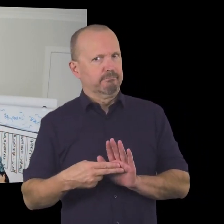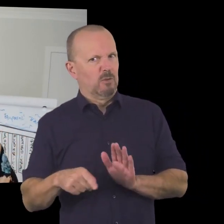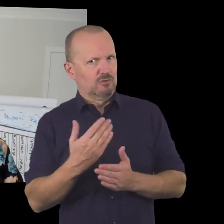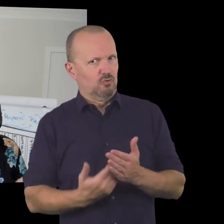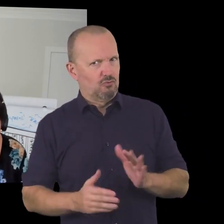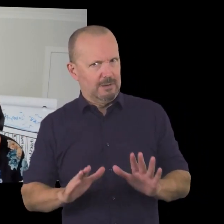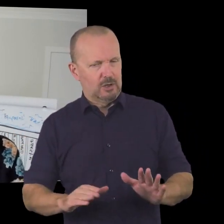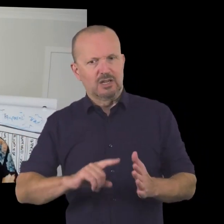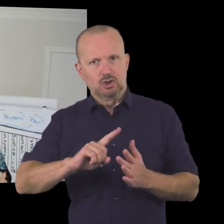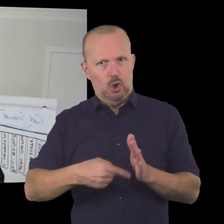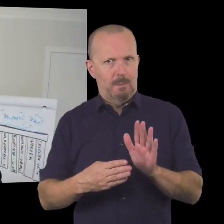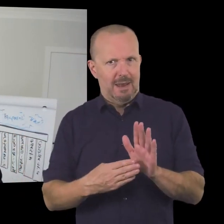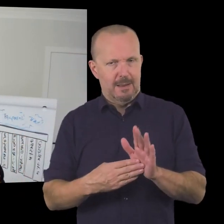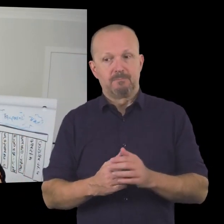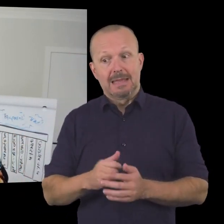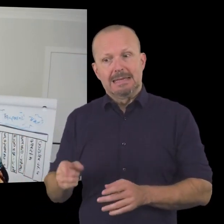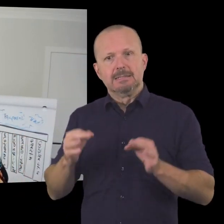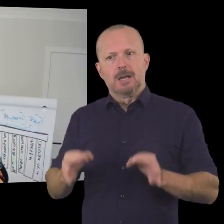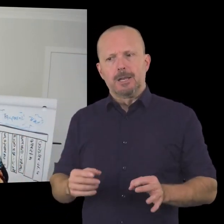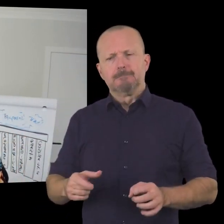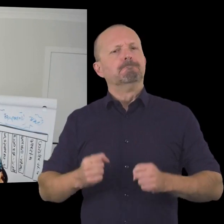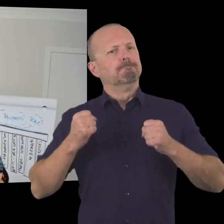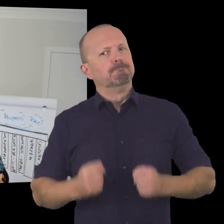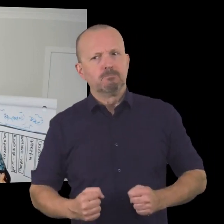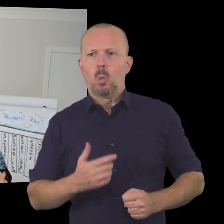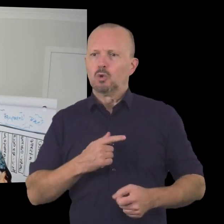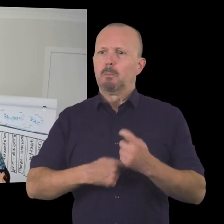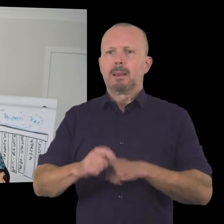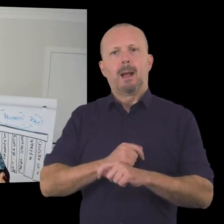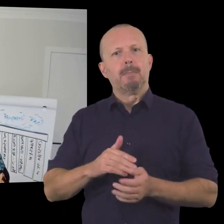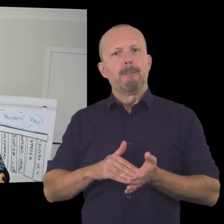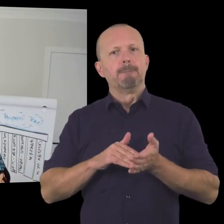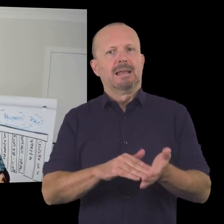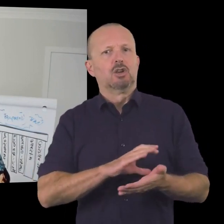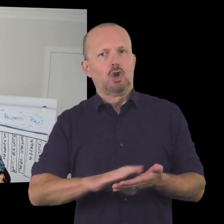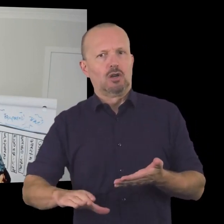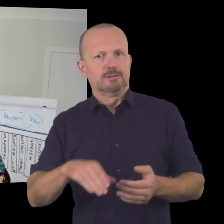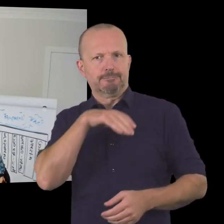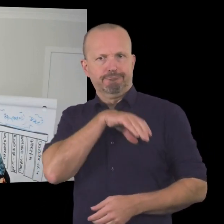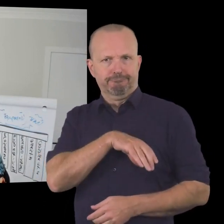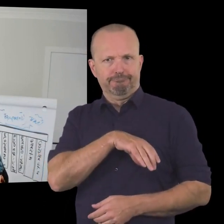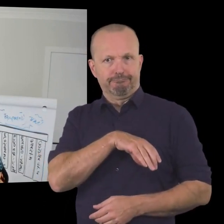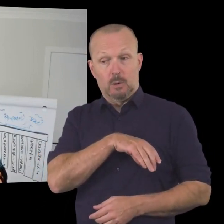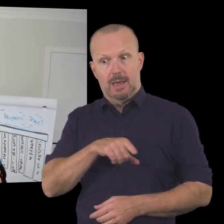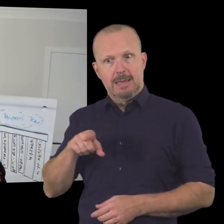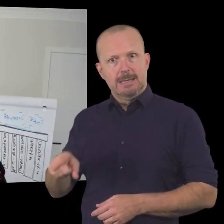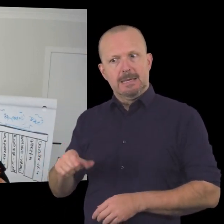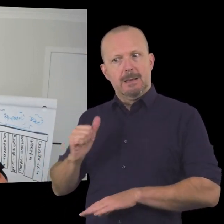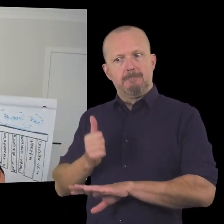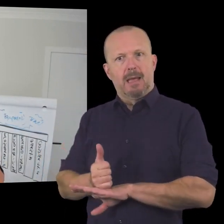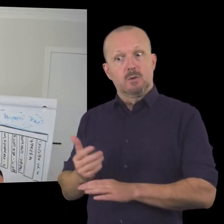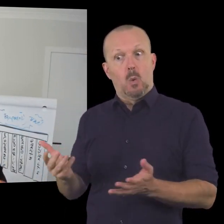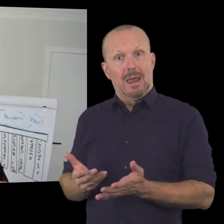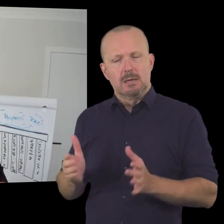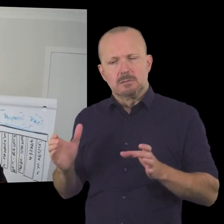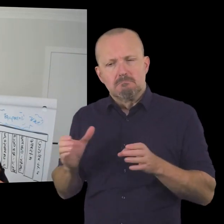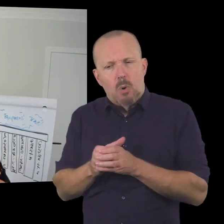this uh story he decided that he'd like to be a millionaire and he knew that given where he was based so he was based in a